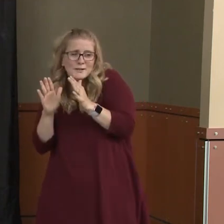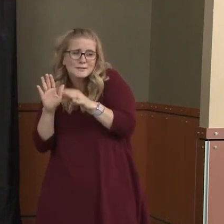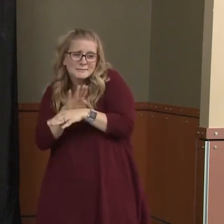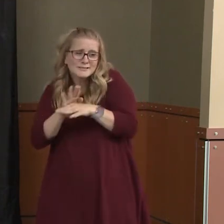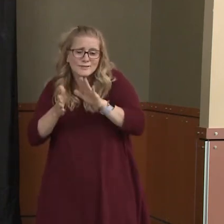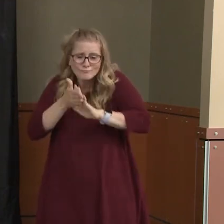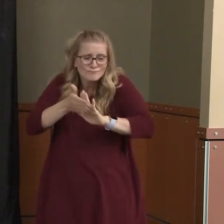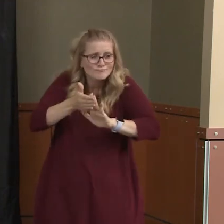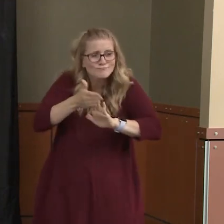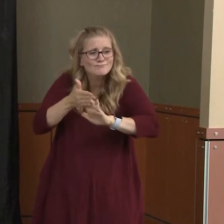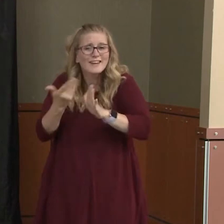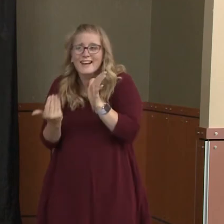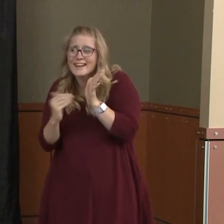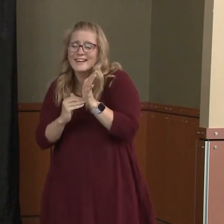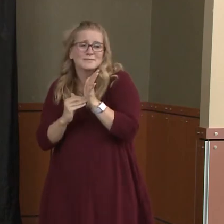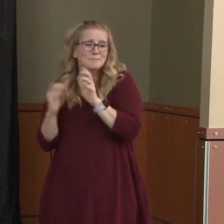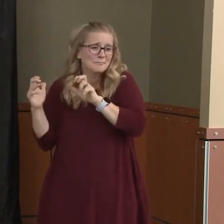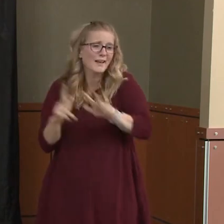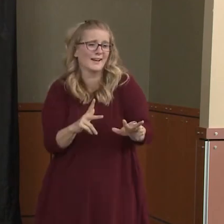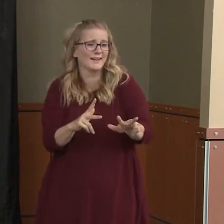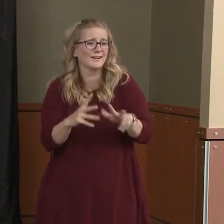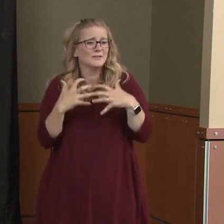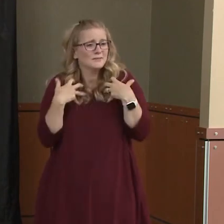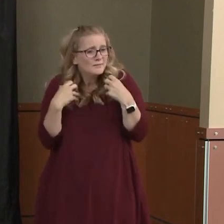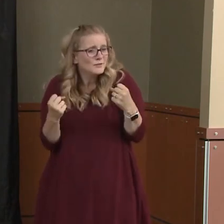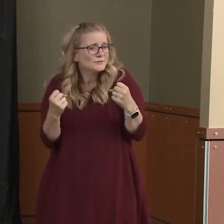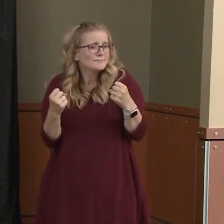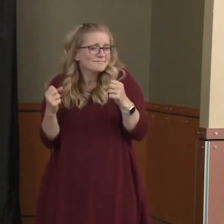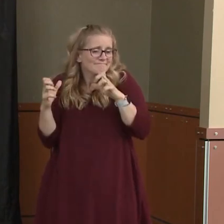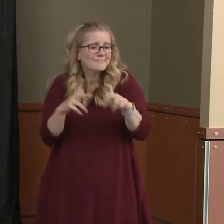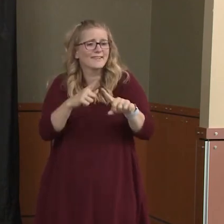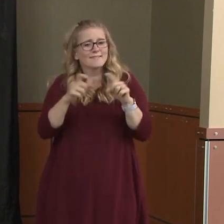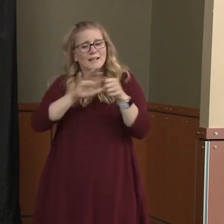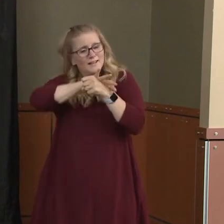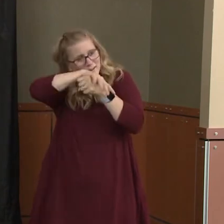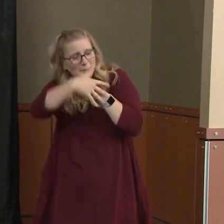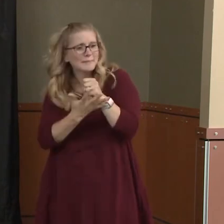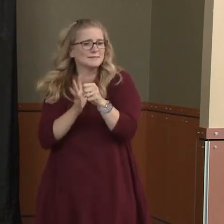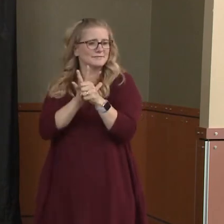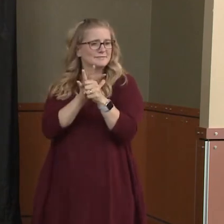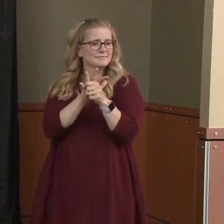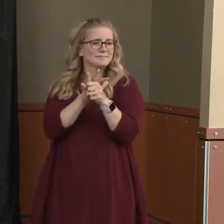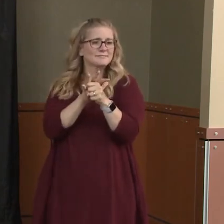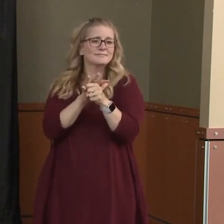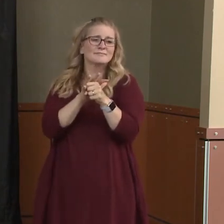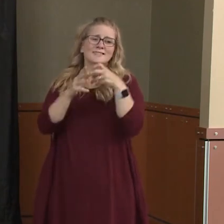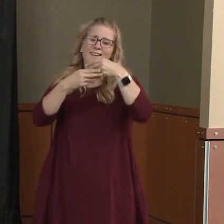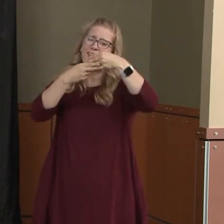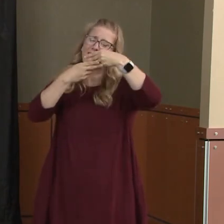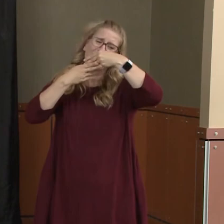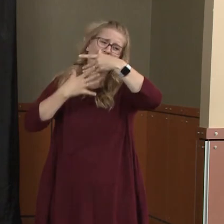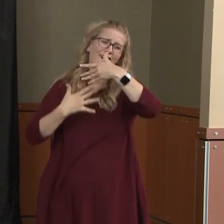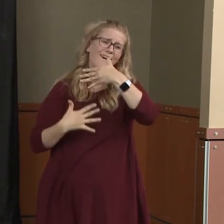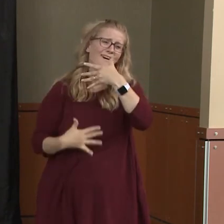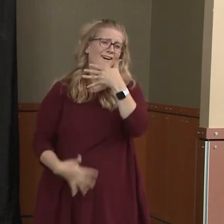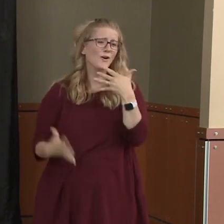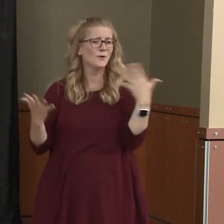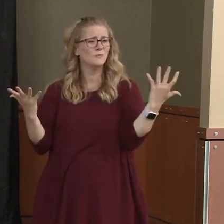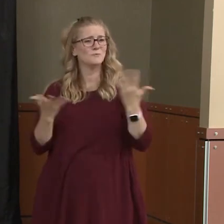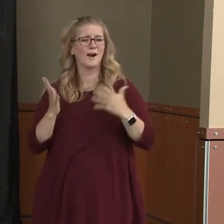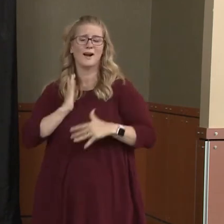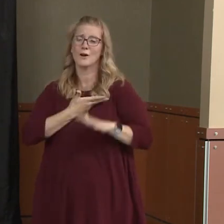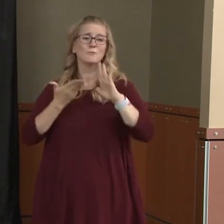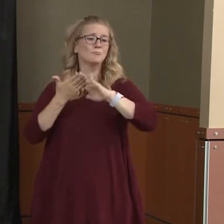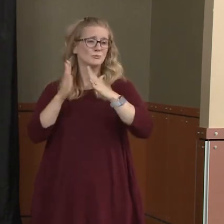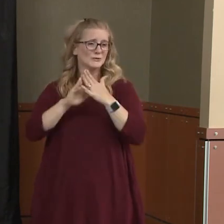this pandemic and how they're suffering. And there's a long list of things that we've done as community leaders and as